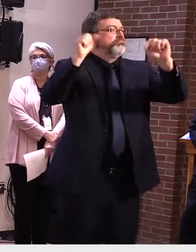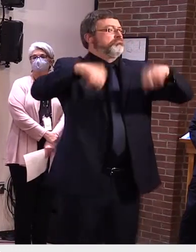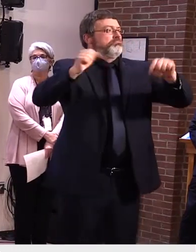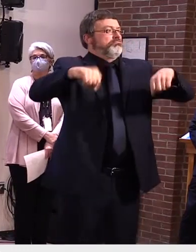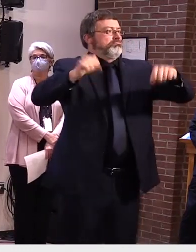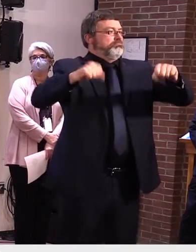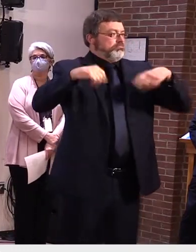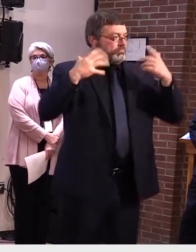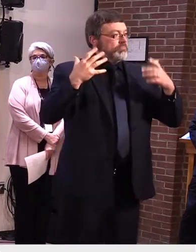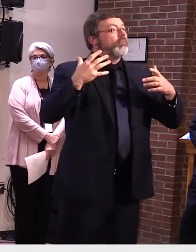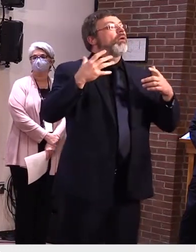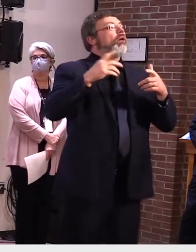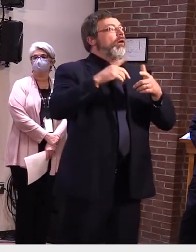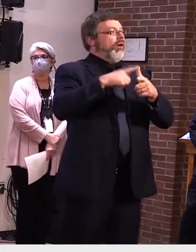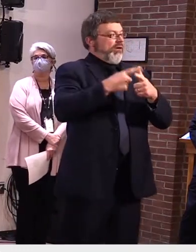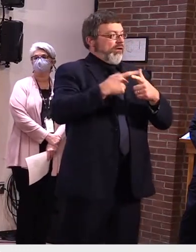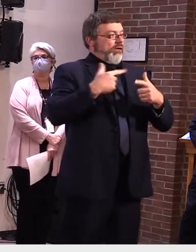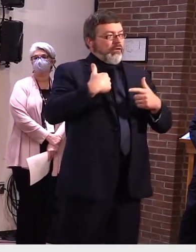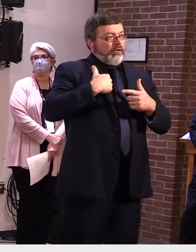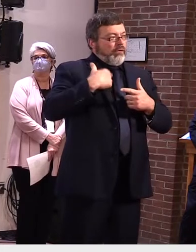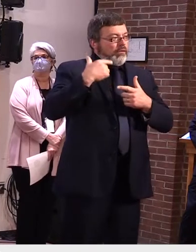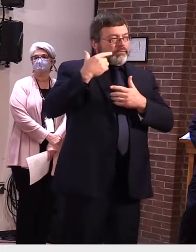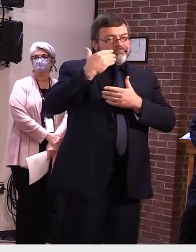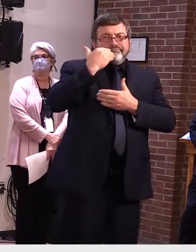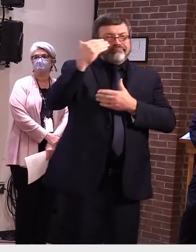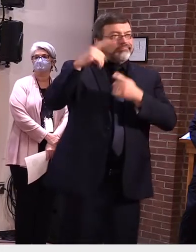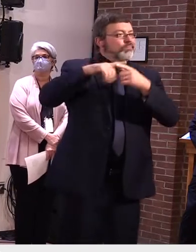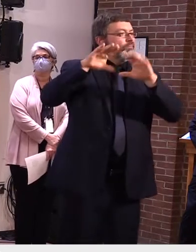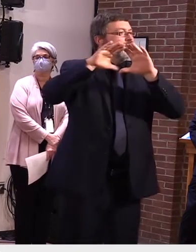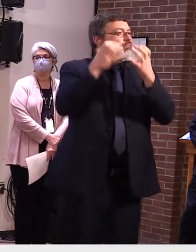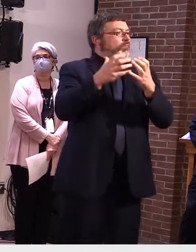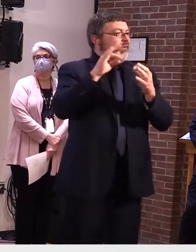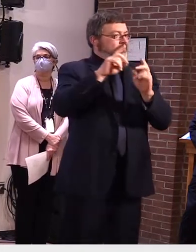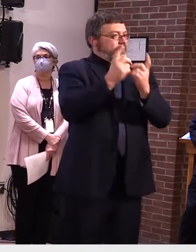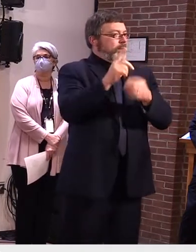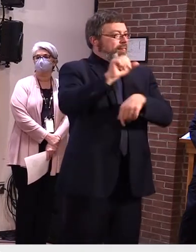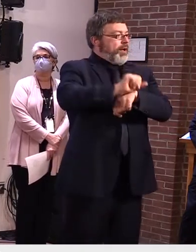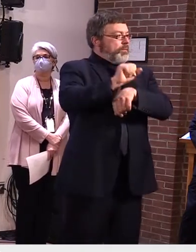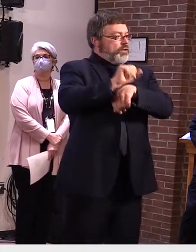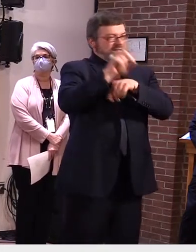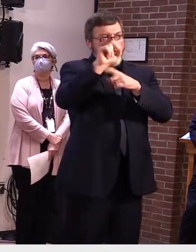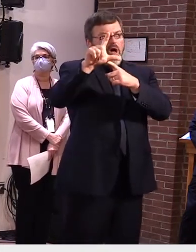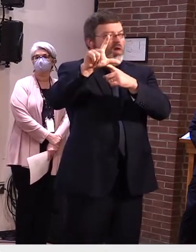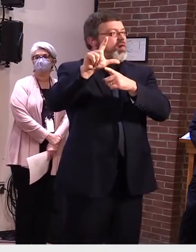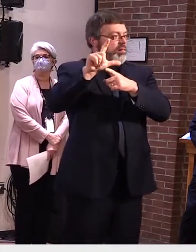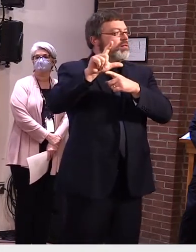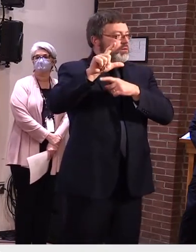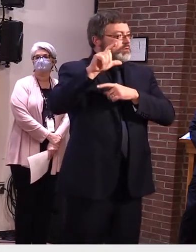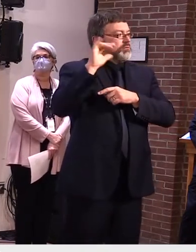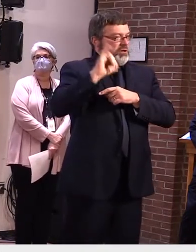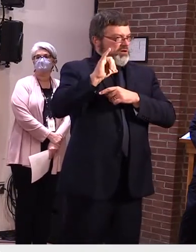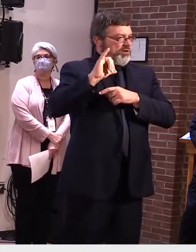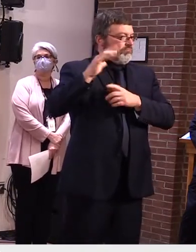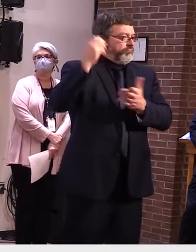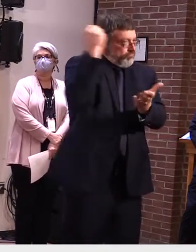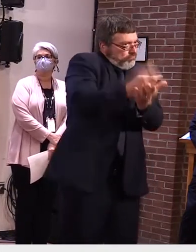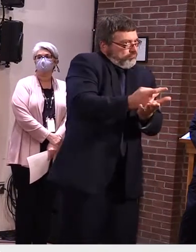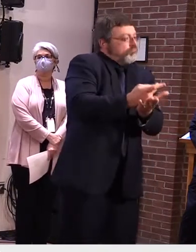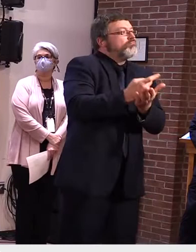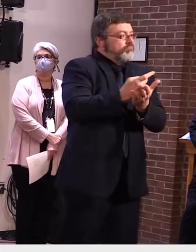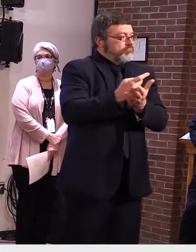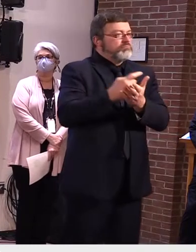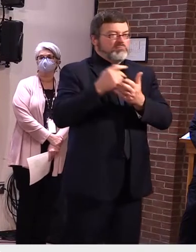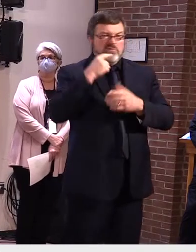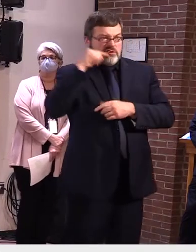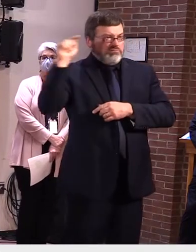acknowledge and thank the Vermont Department of Labor for partnering in this effort. So if you or someone in